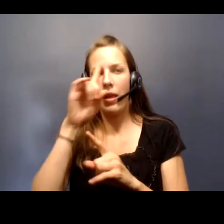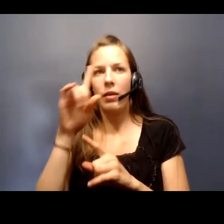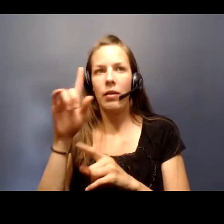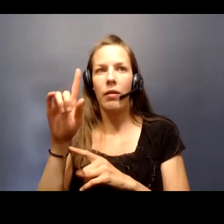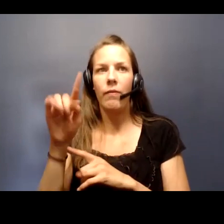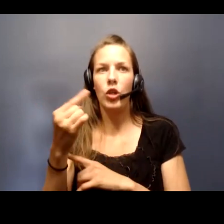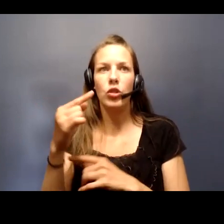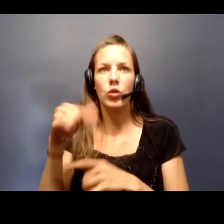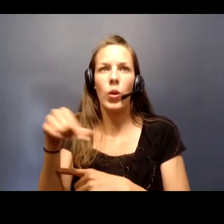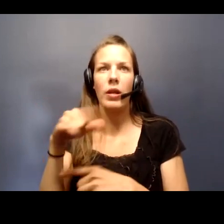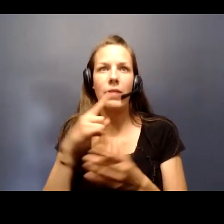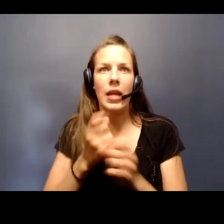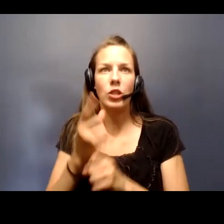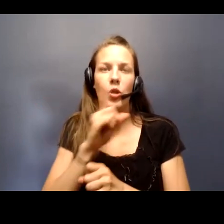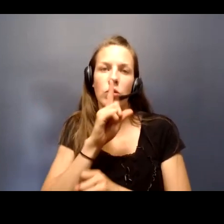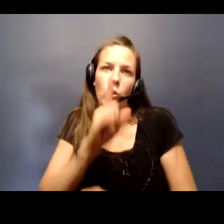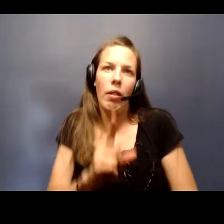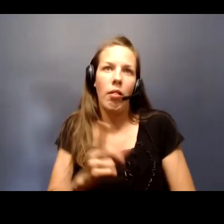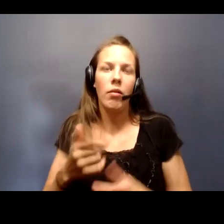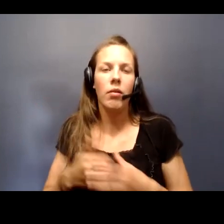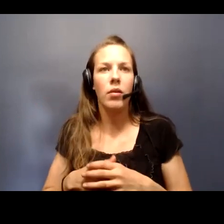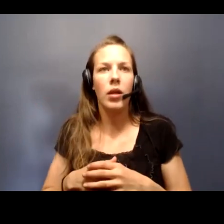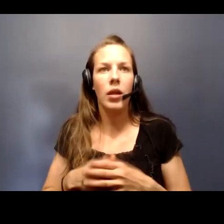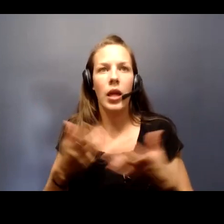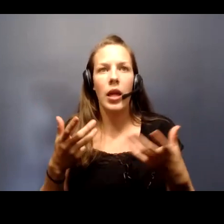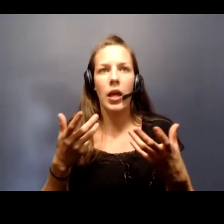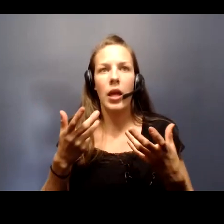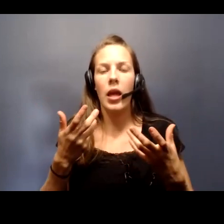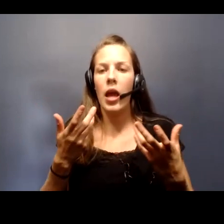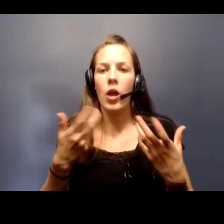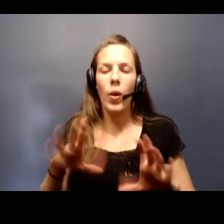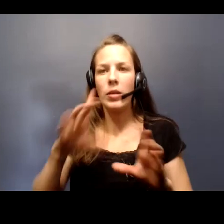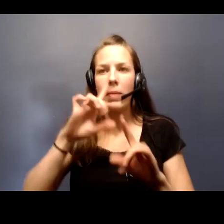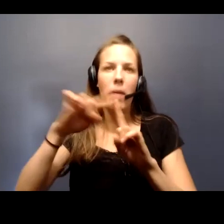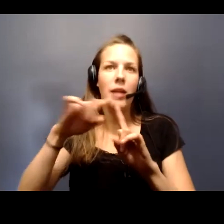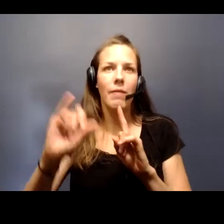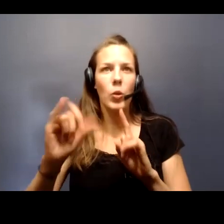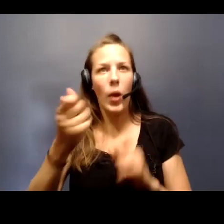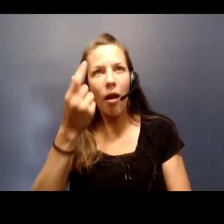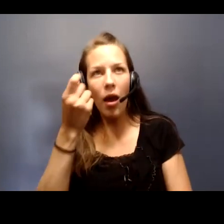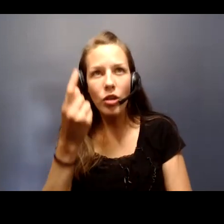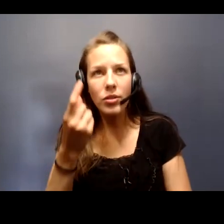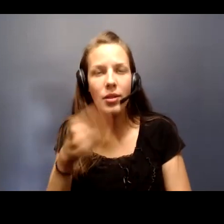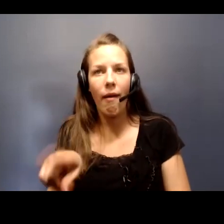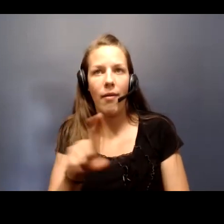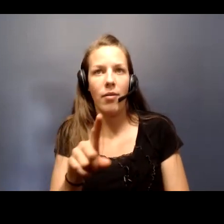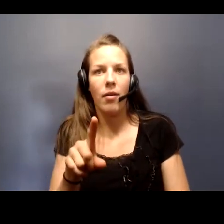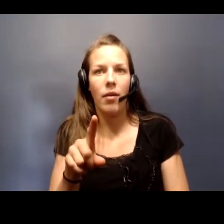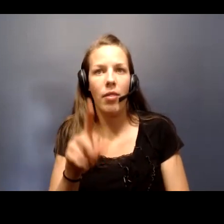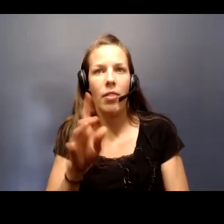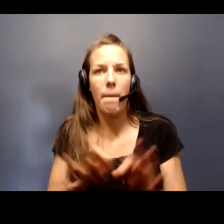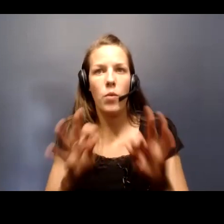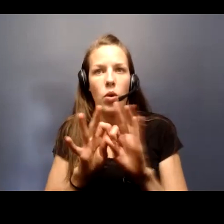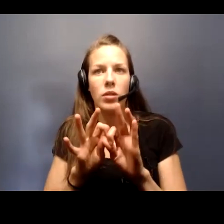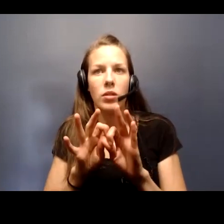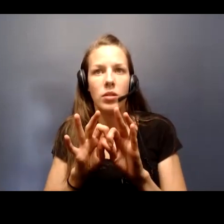is realistic. And I don't want to be overly optimistic because I want people to understand the important